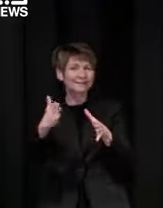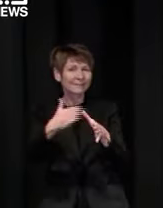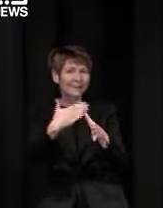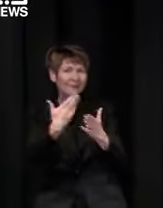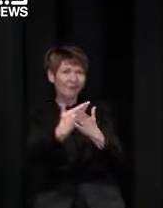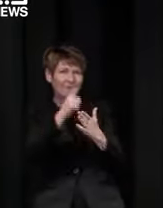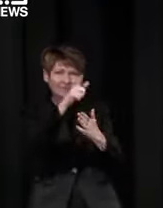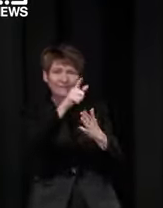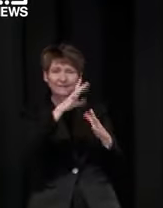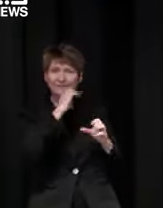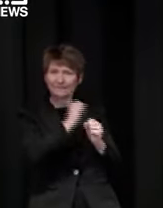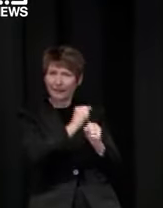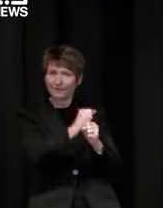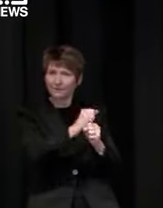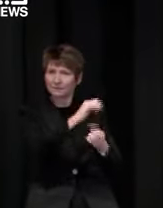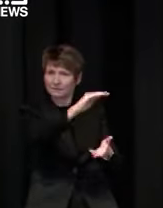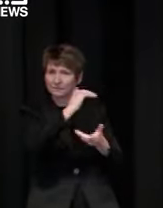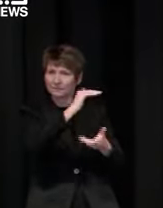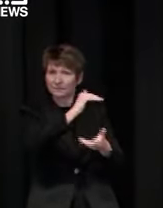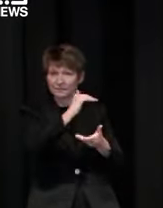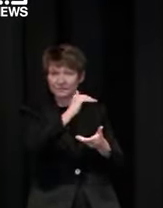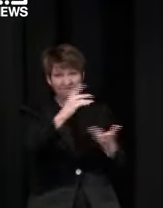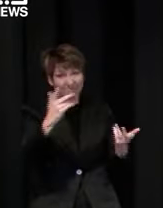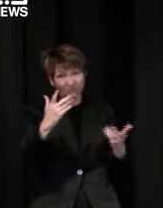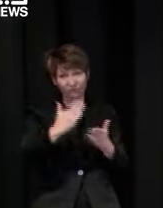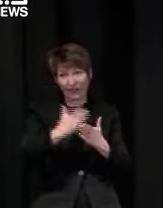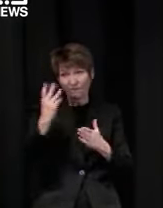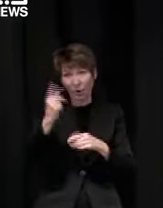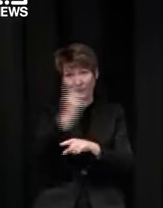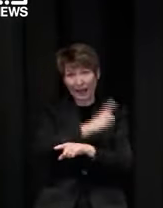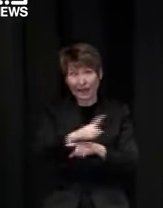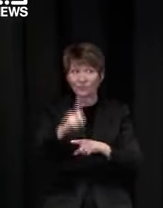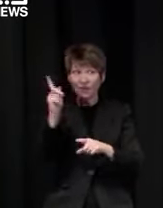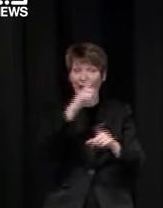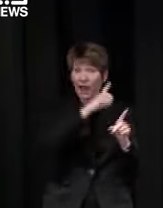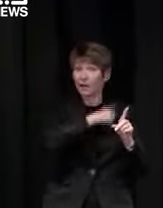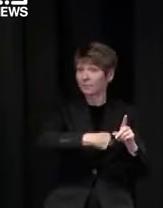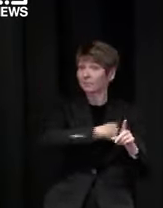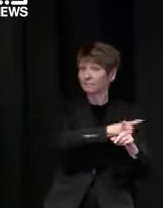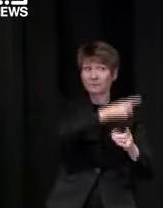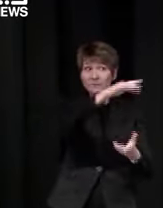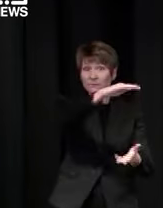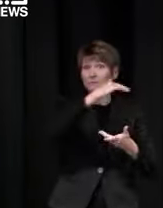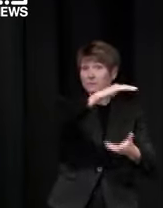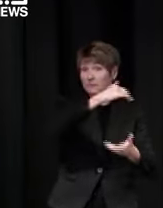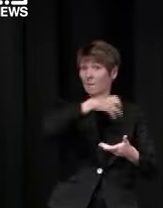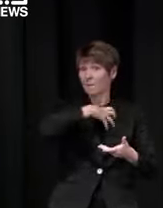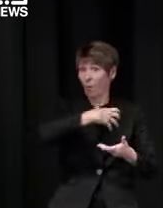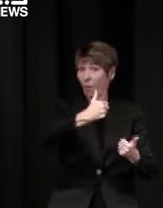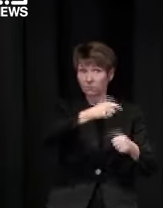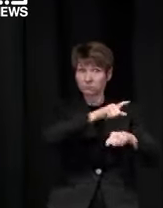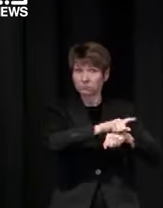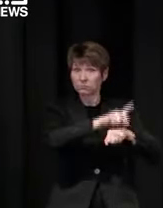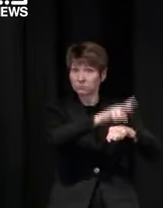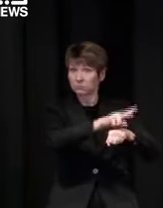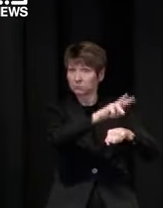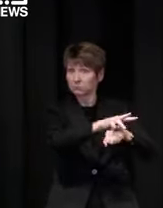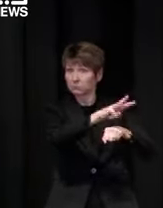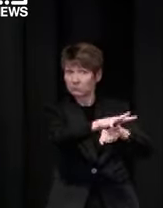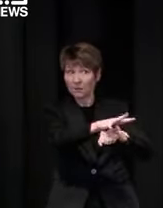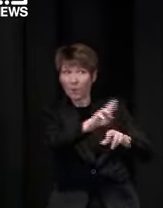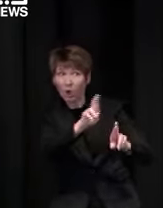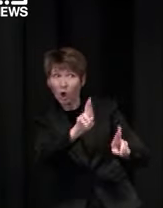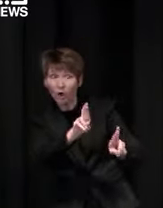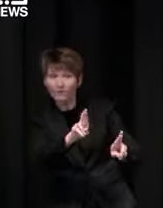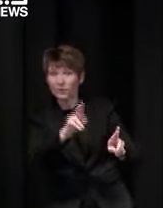it's got better since i last spoke to you but i don't think we're ready or sorry i don't think we're able to be able to make that decision today but hopefully we can